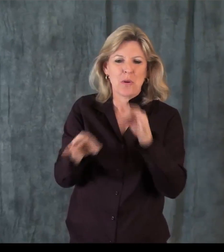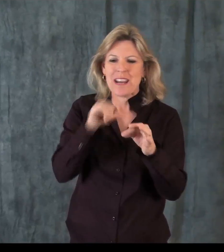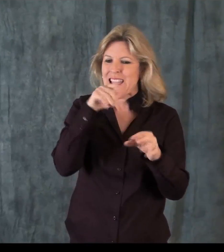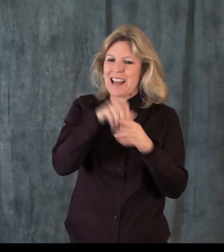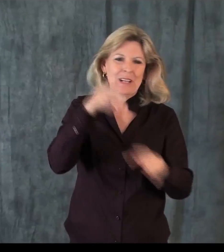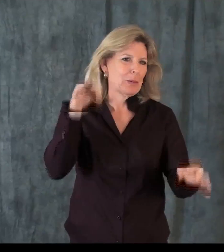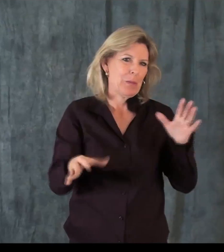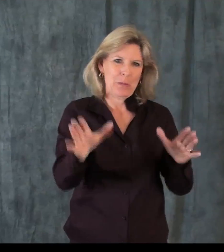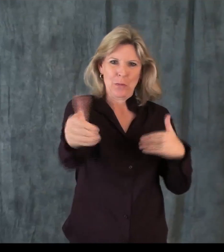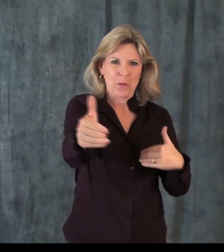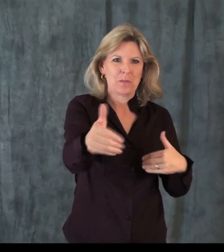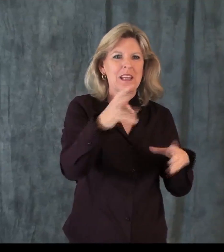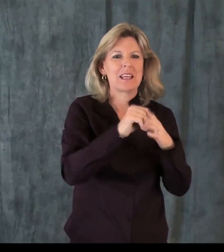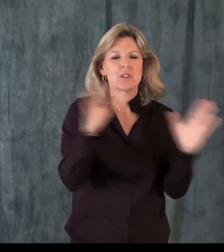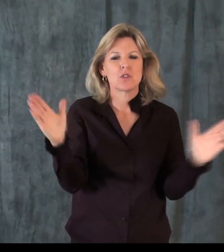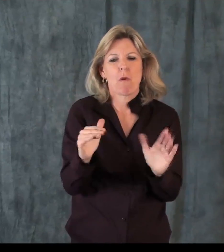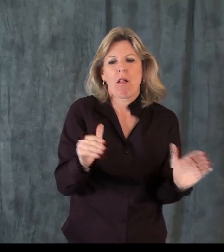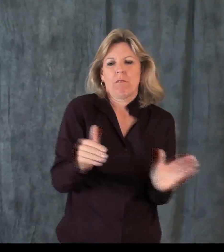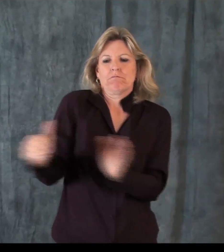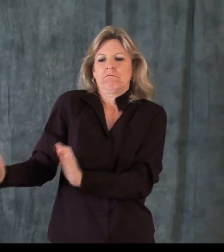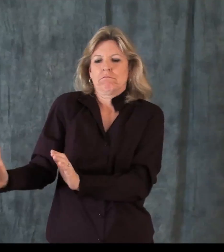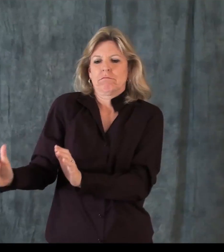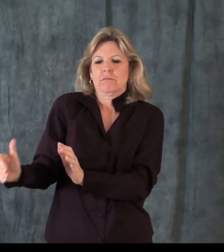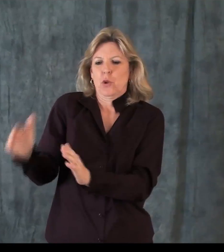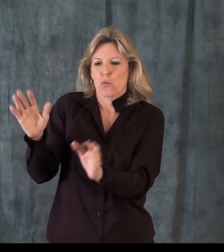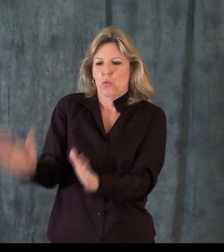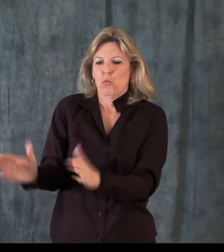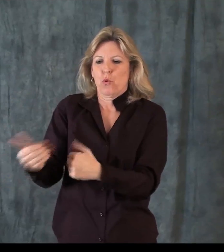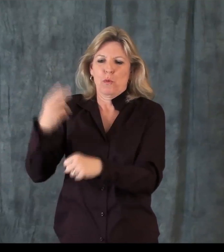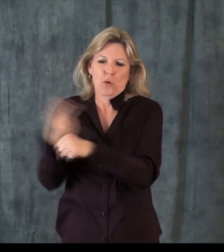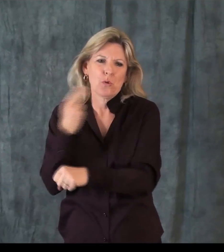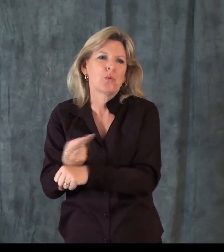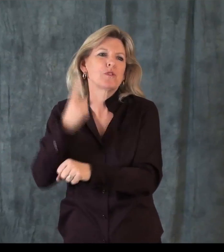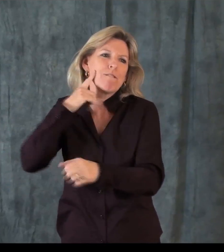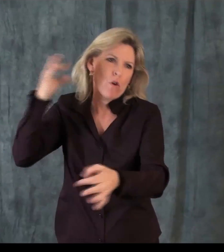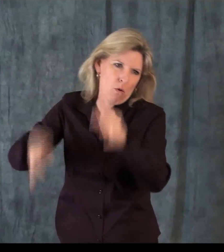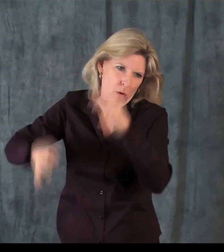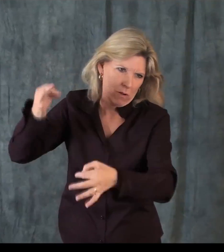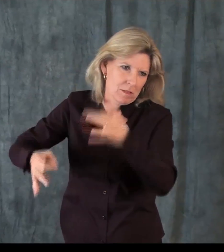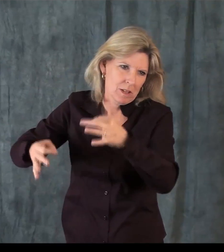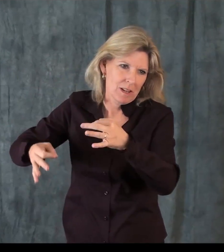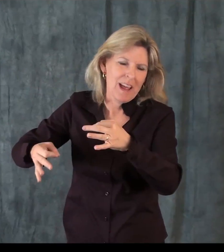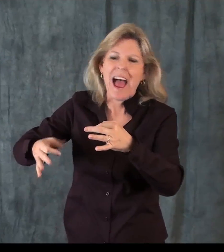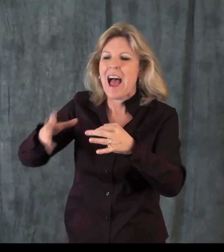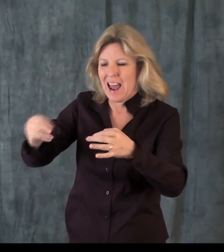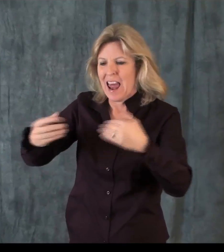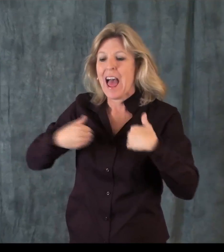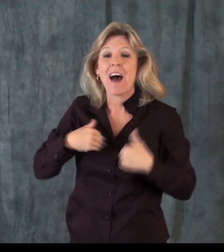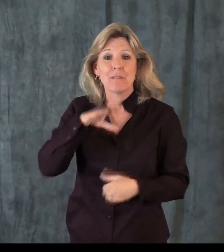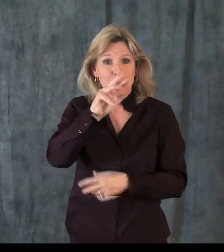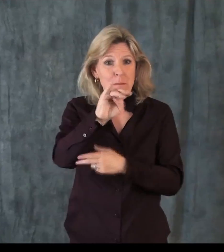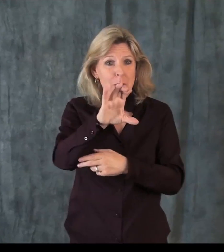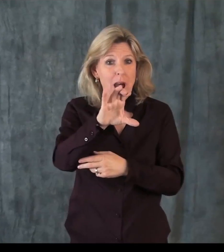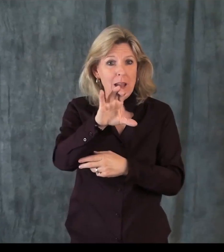of their response. There was one instance that didn't occur that way. There was a room that was used outside of the courtroom,